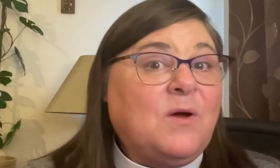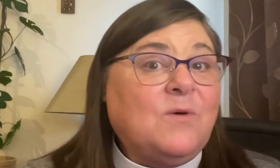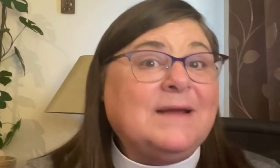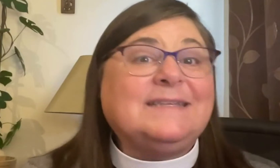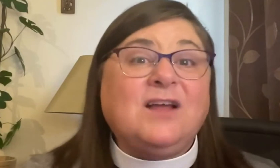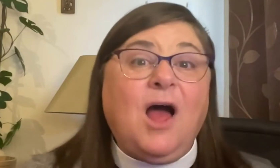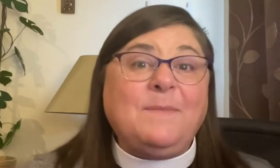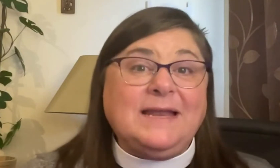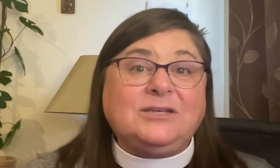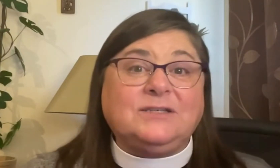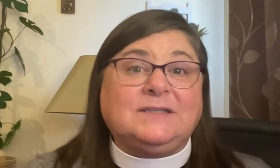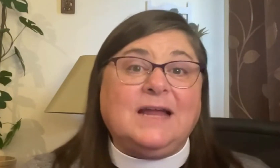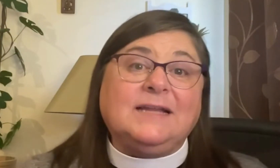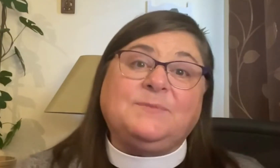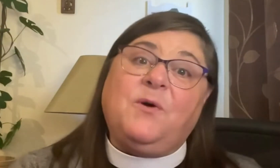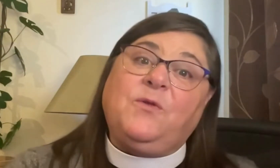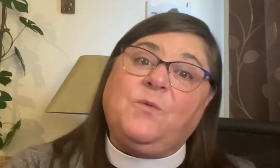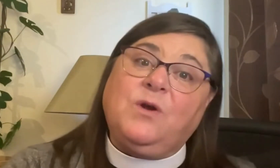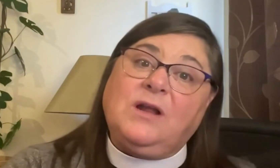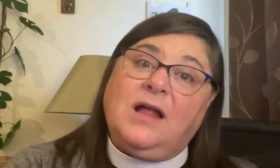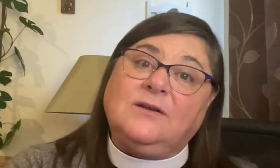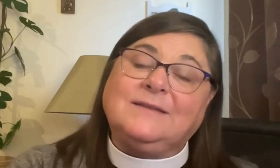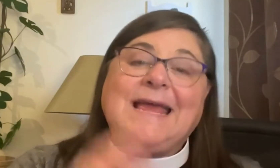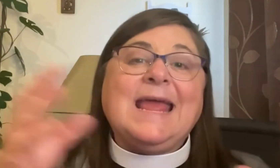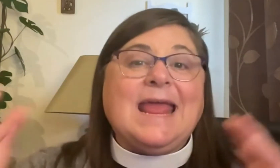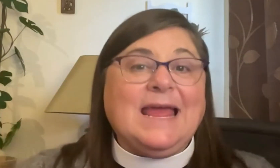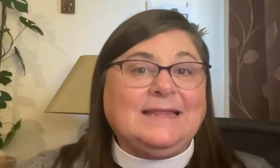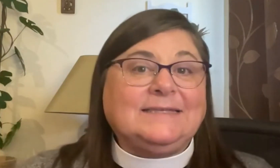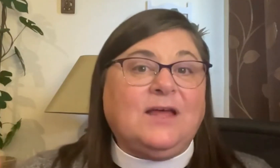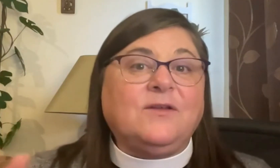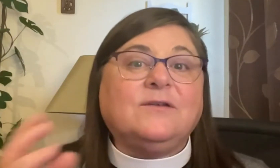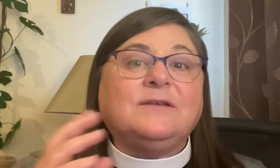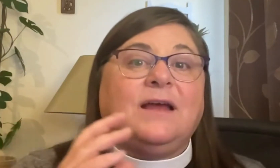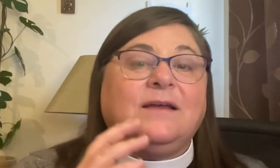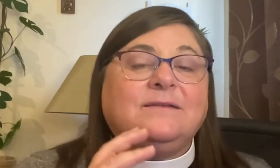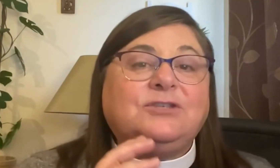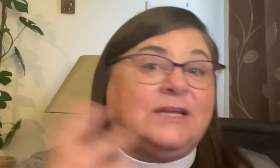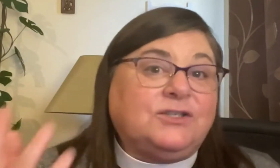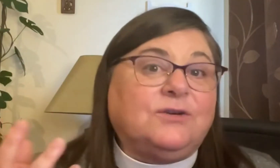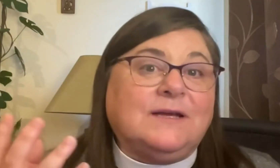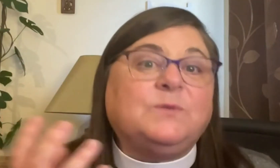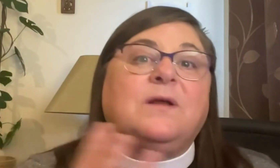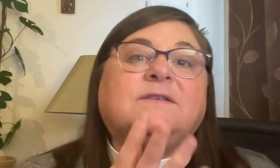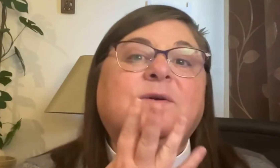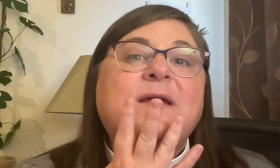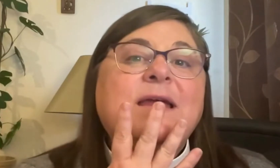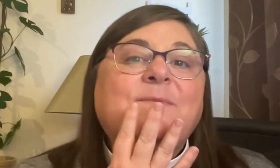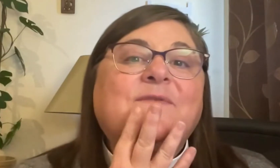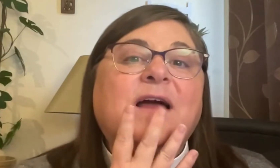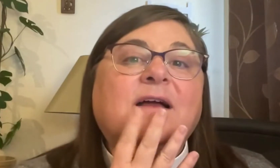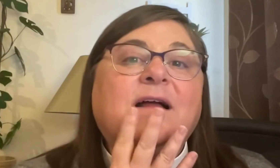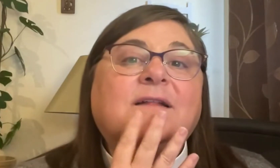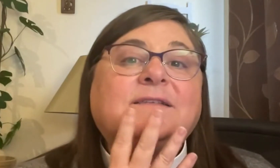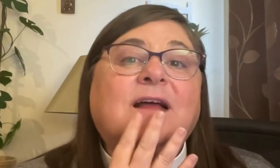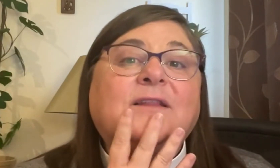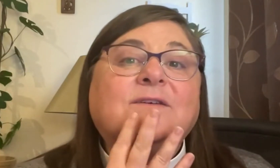is a combination sign. It's both the word colors and this other gesture as well. So we've got colors,